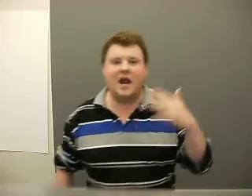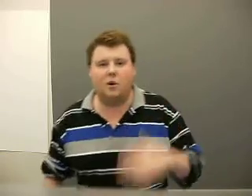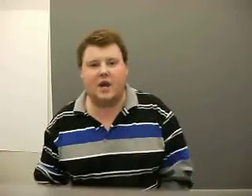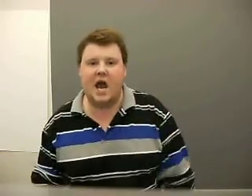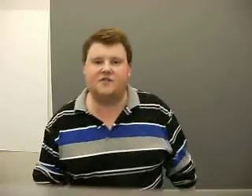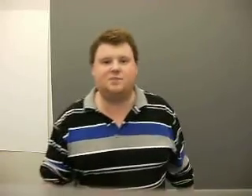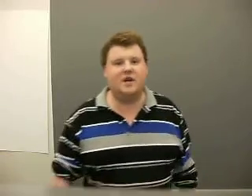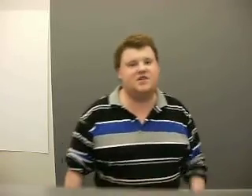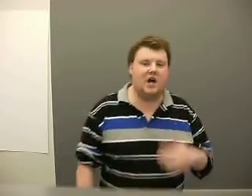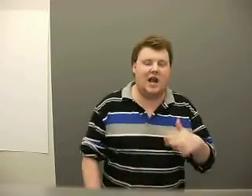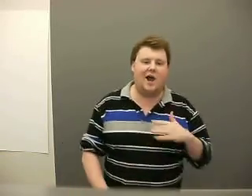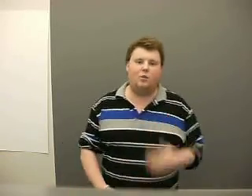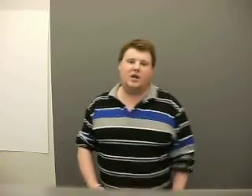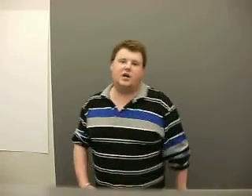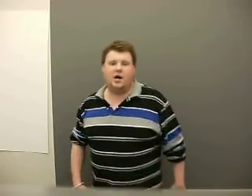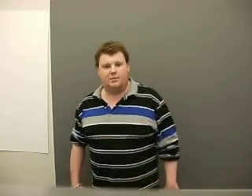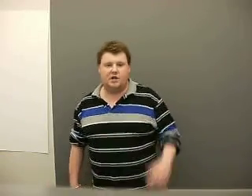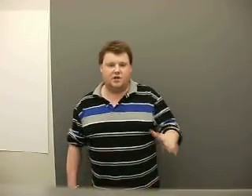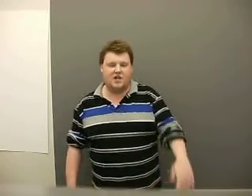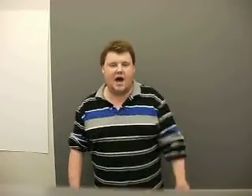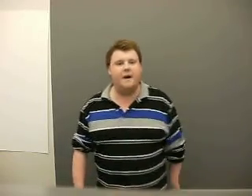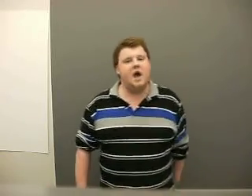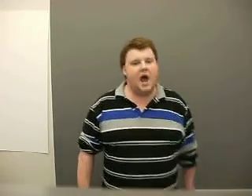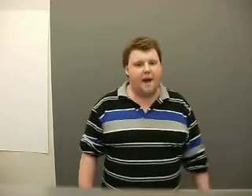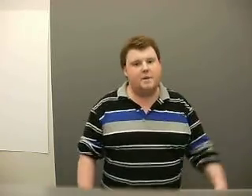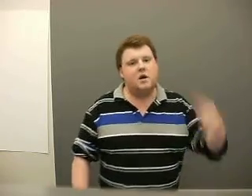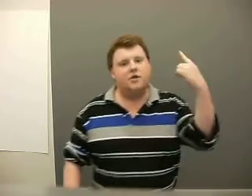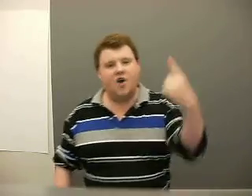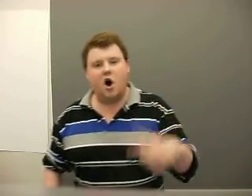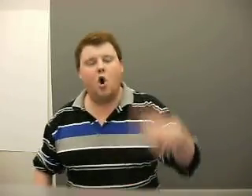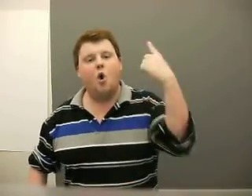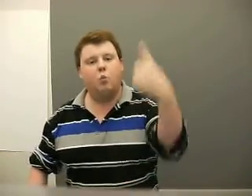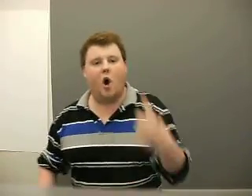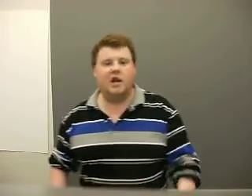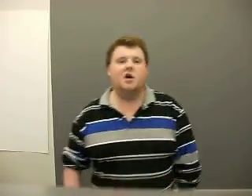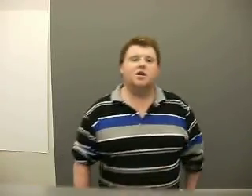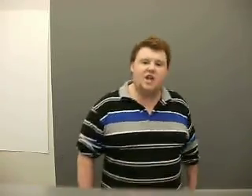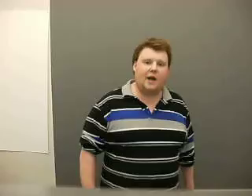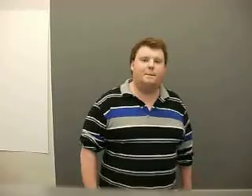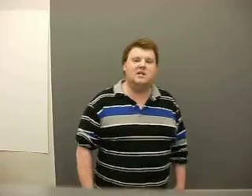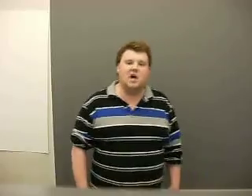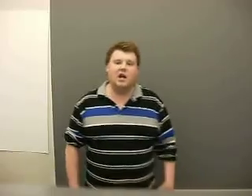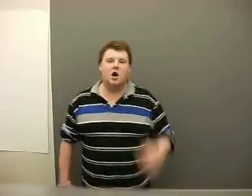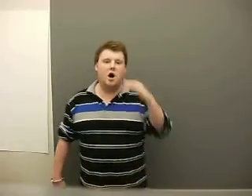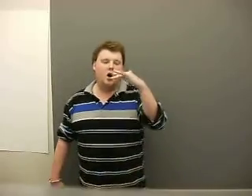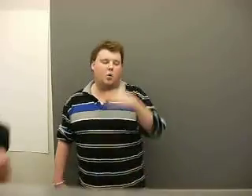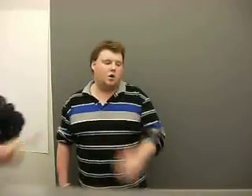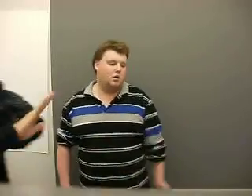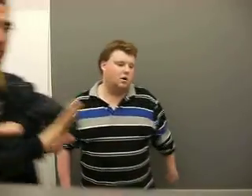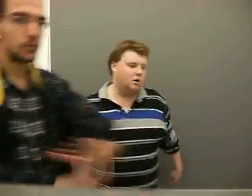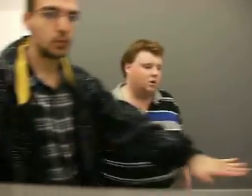And I don't care. This beat is done. I don't need a gun. Because I am the one. Check me done. Oh. Oh.